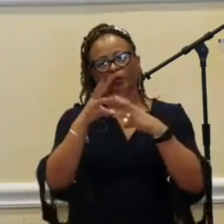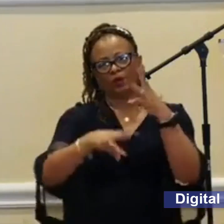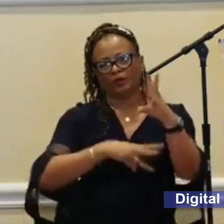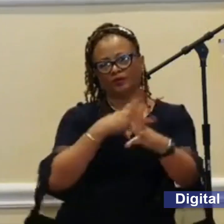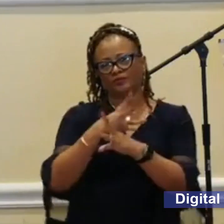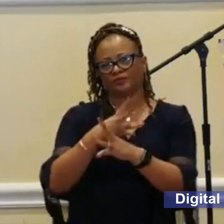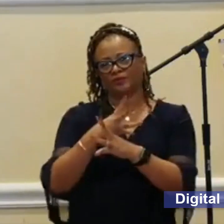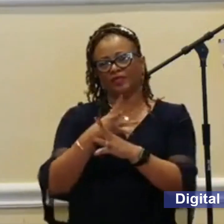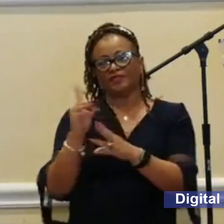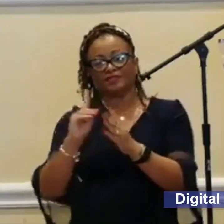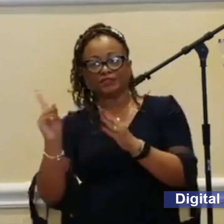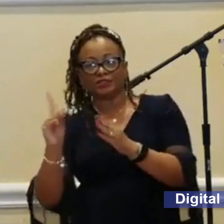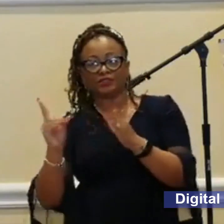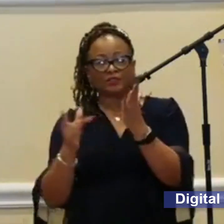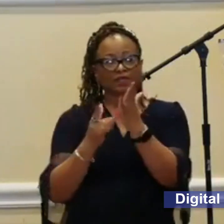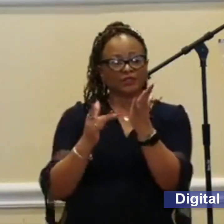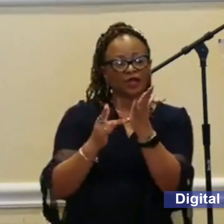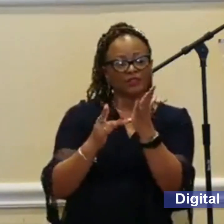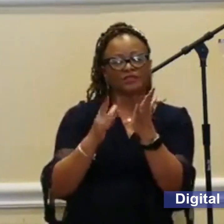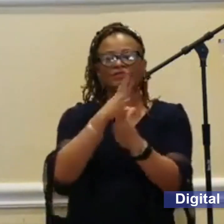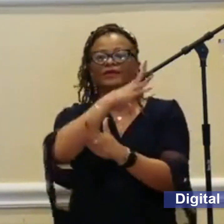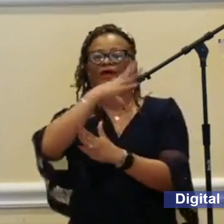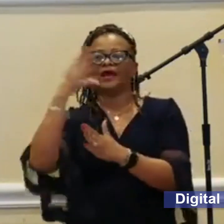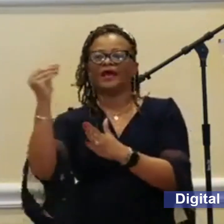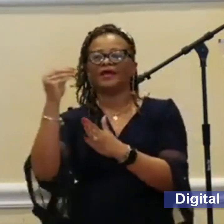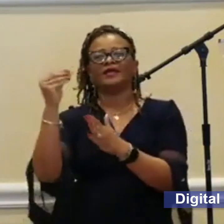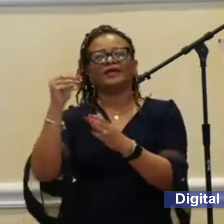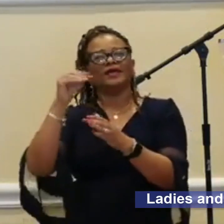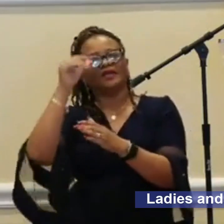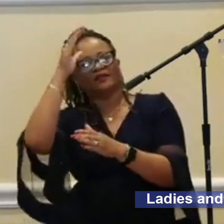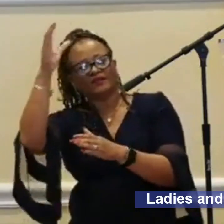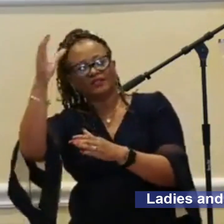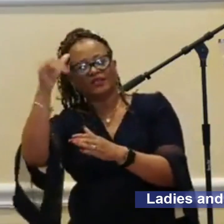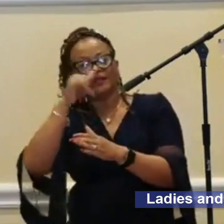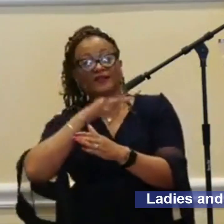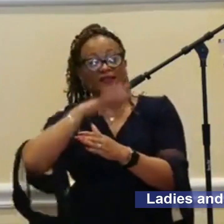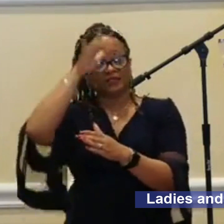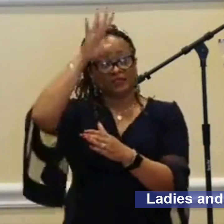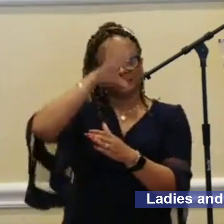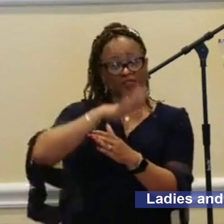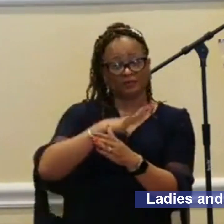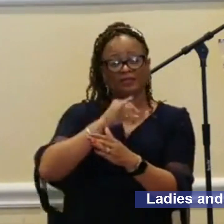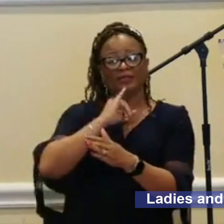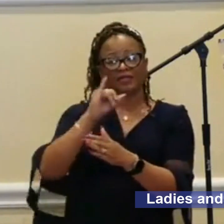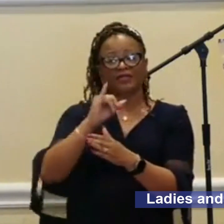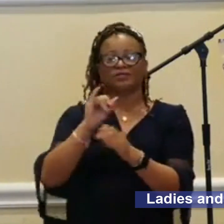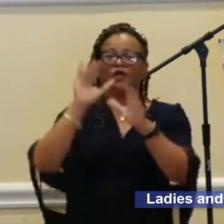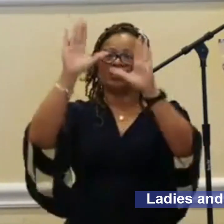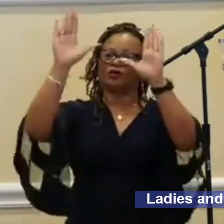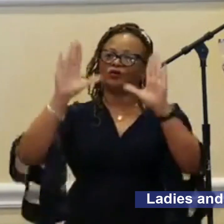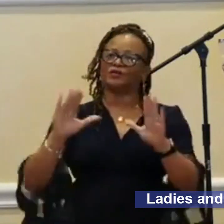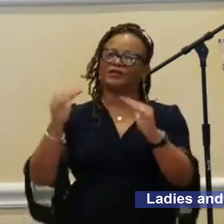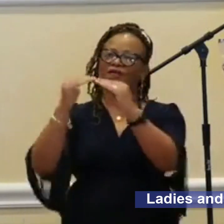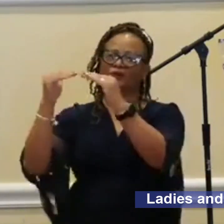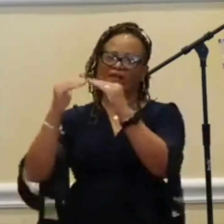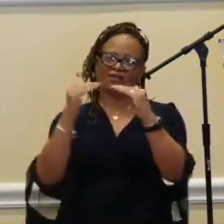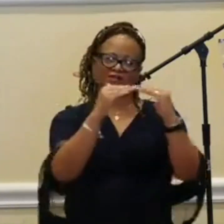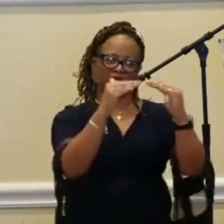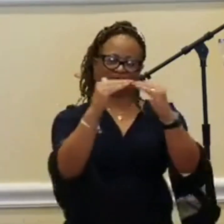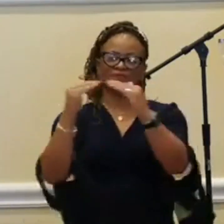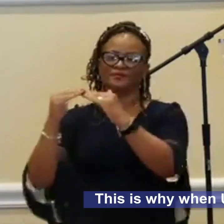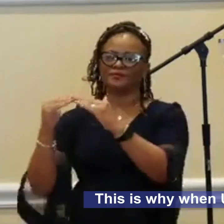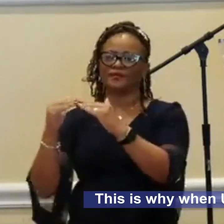Digital technology and innovation, ladies and gentlemen, is a great equalizer.